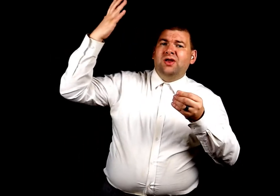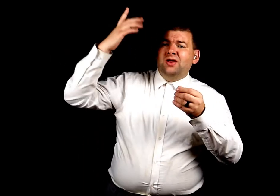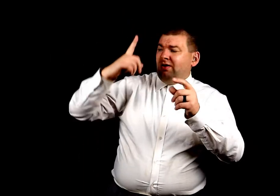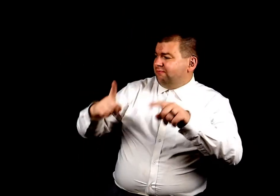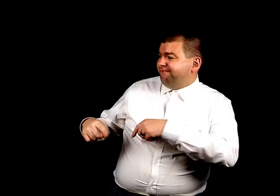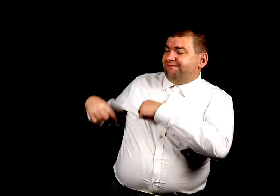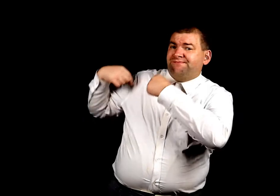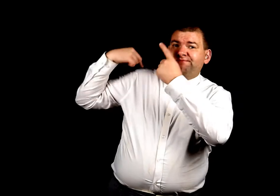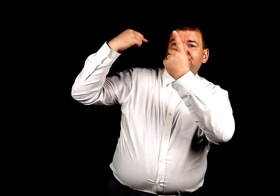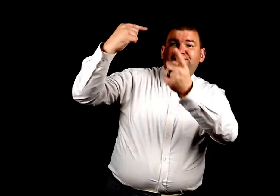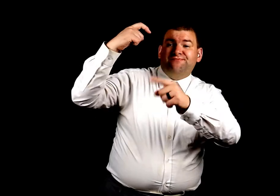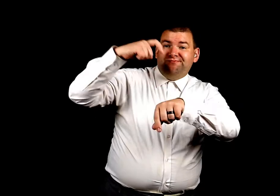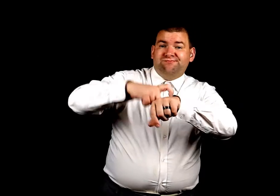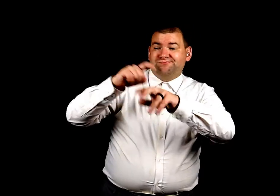the sands of time